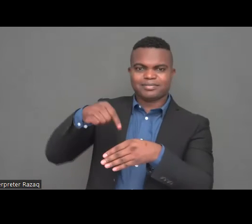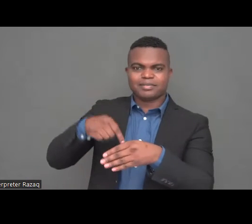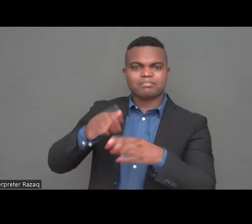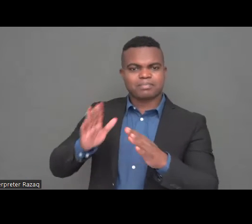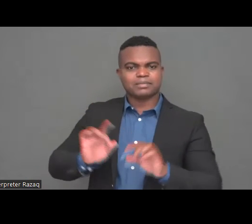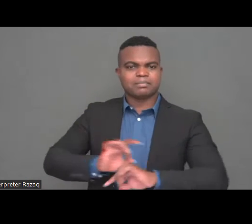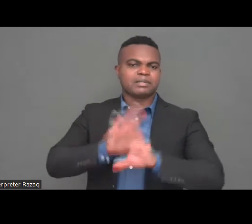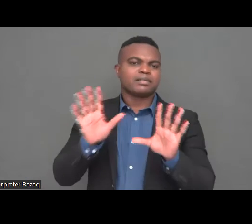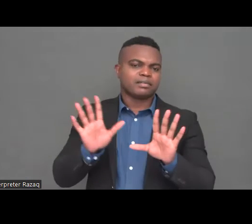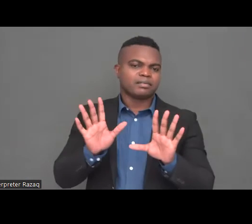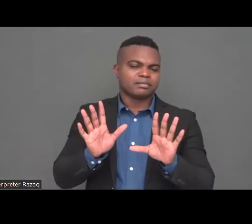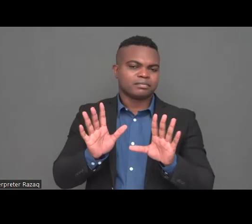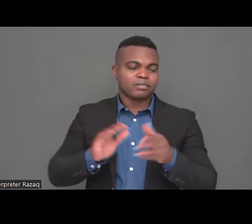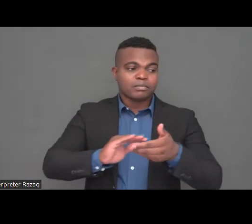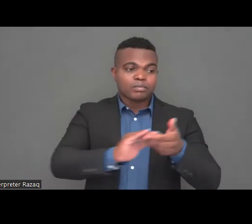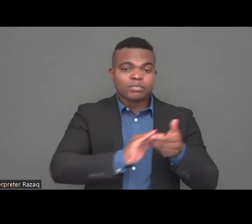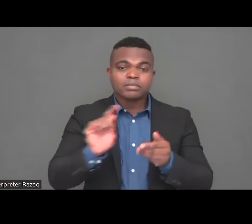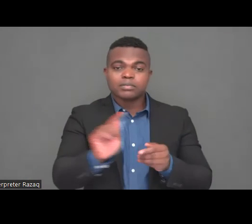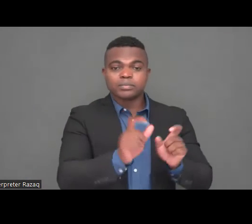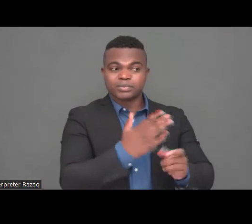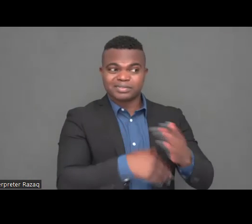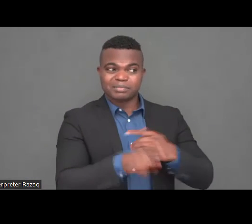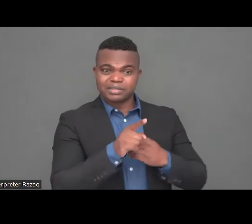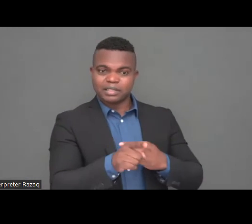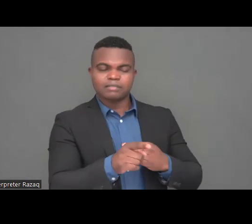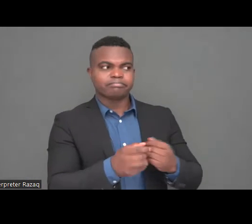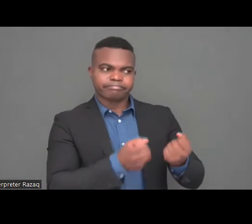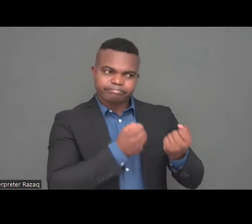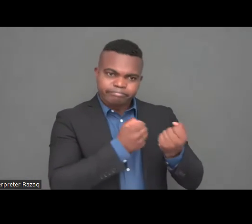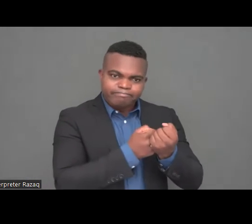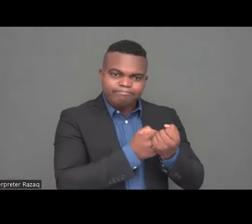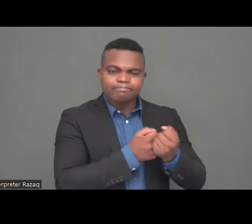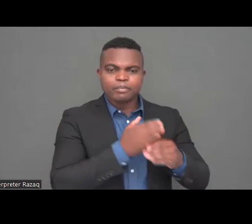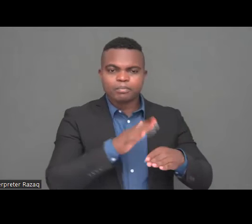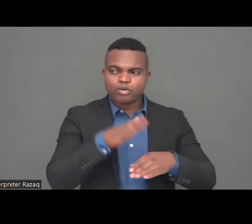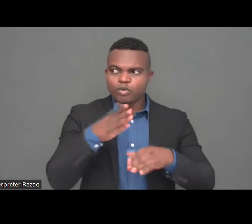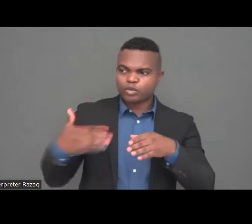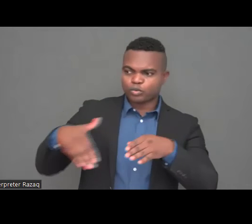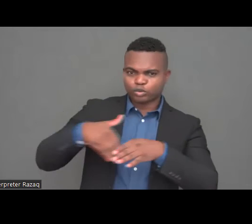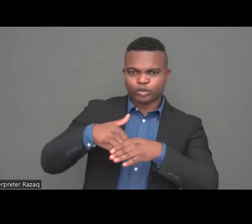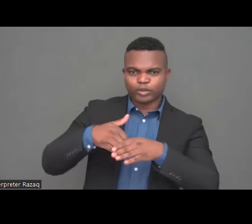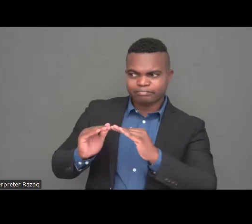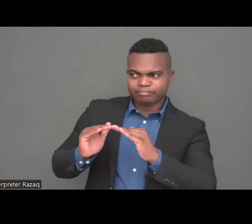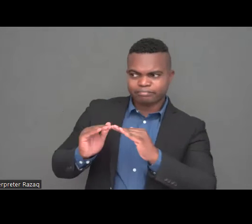from the national governments or humanitarian community.